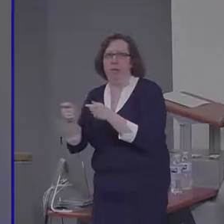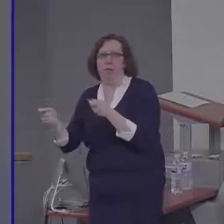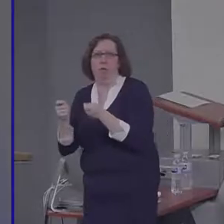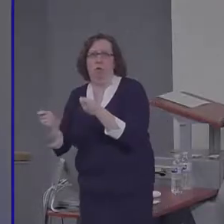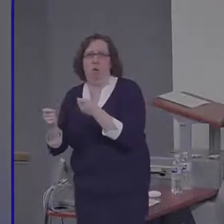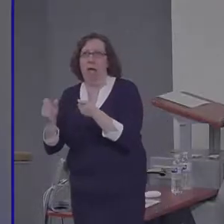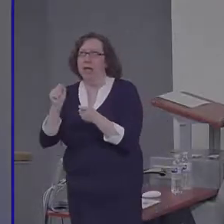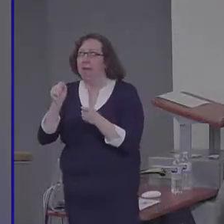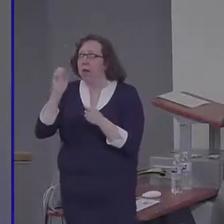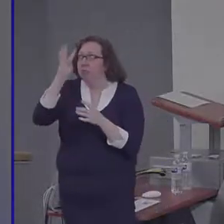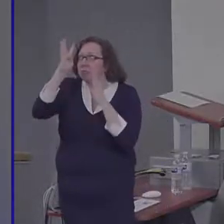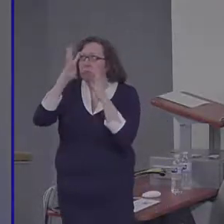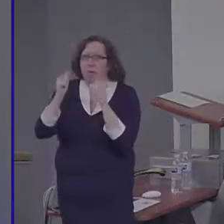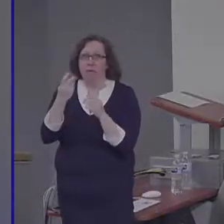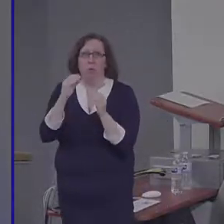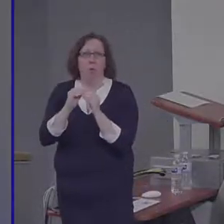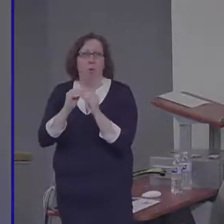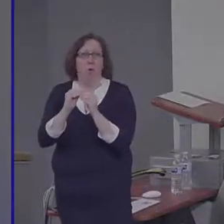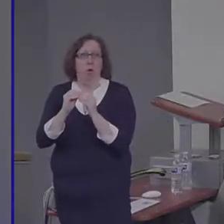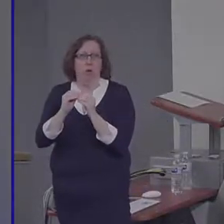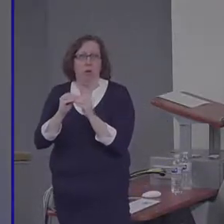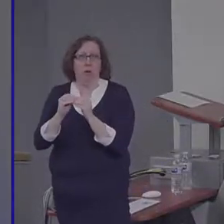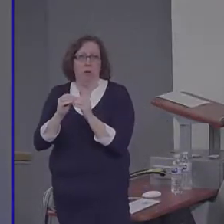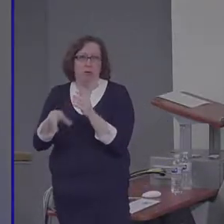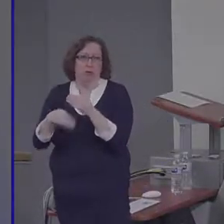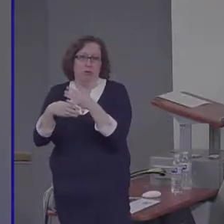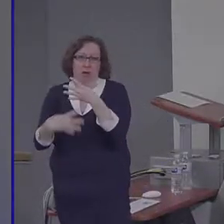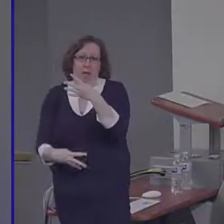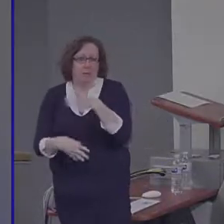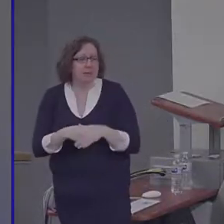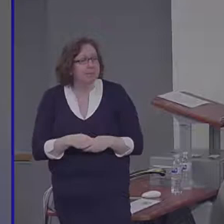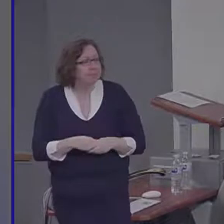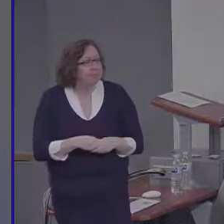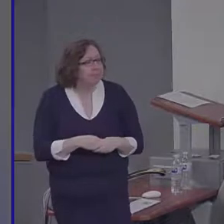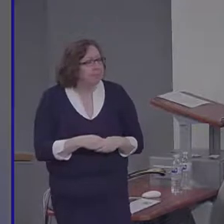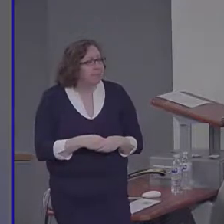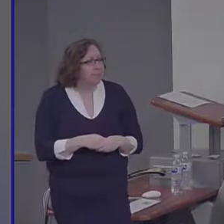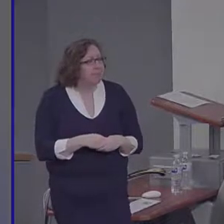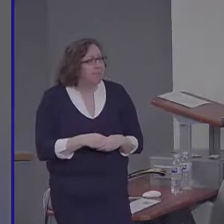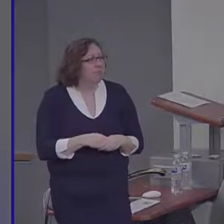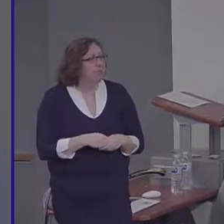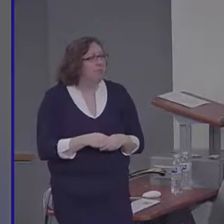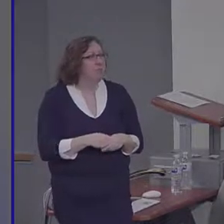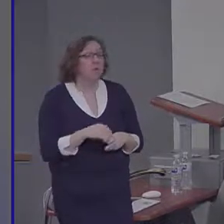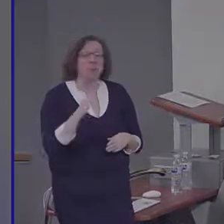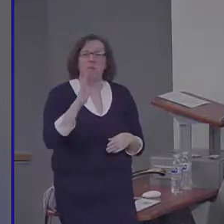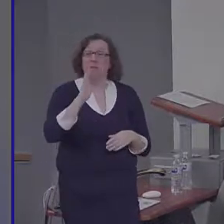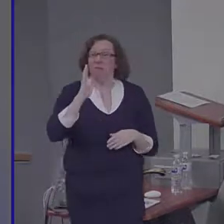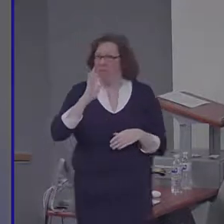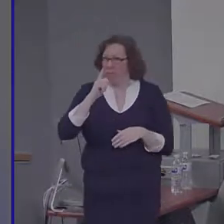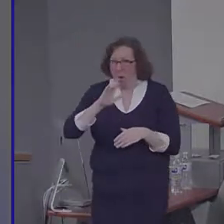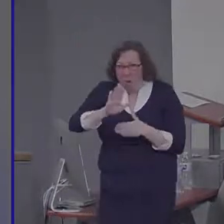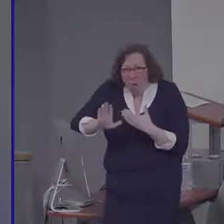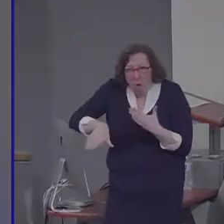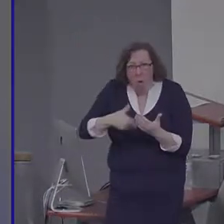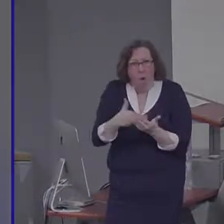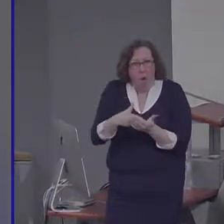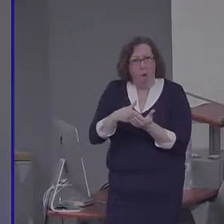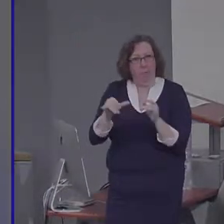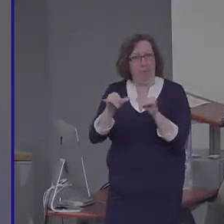several times now. It basically holds for all measures of generative output on the AUT. The ideas they're